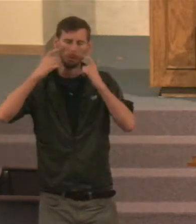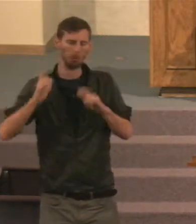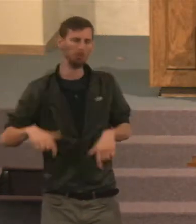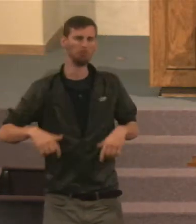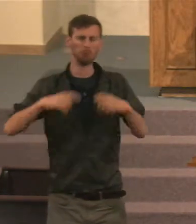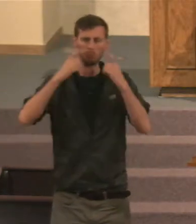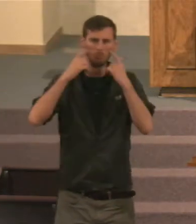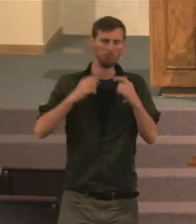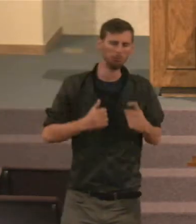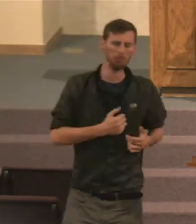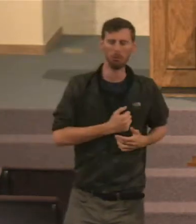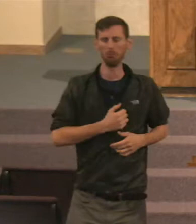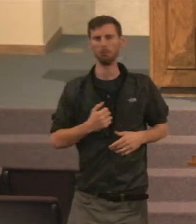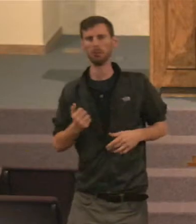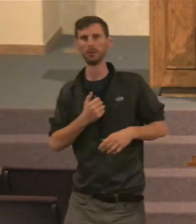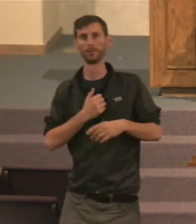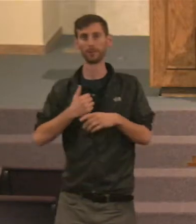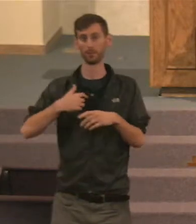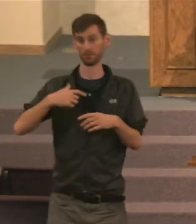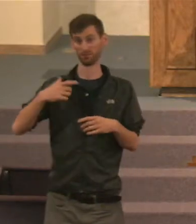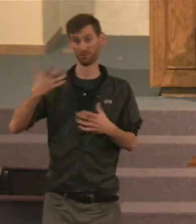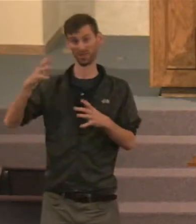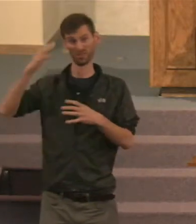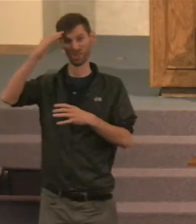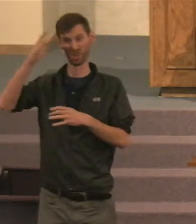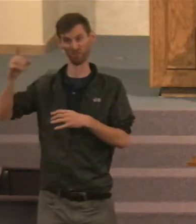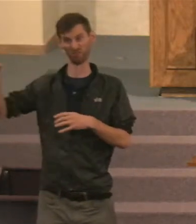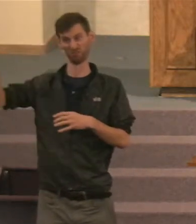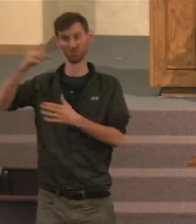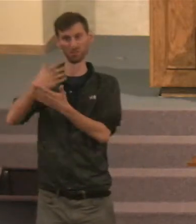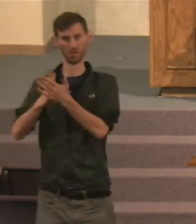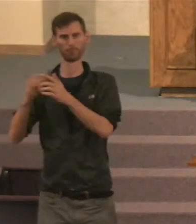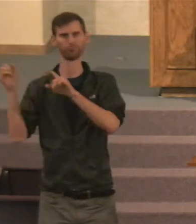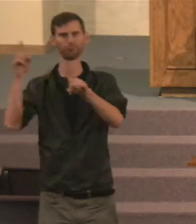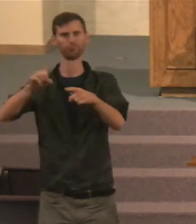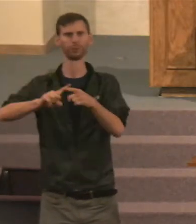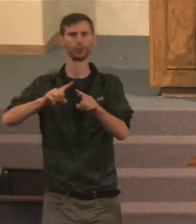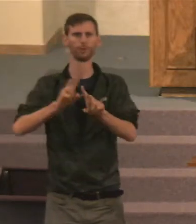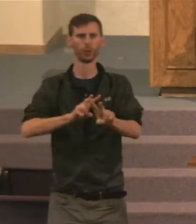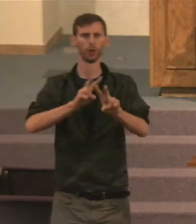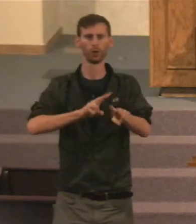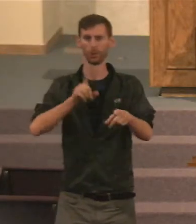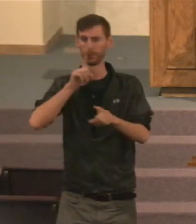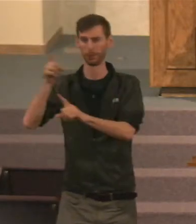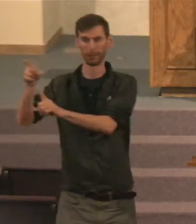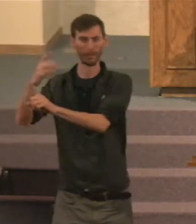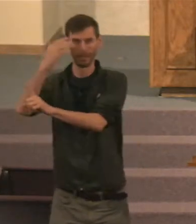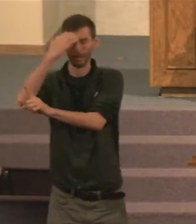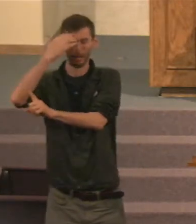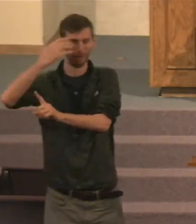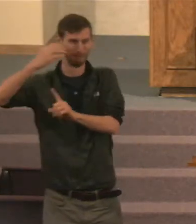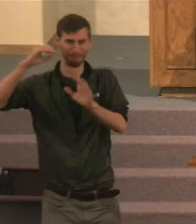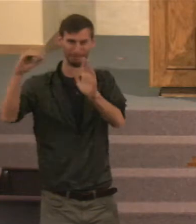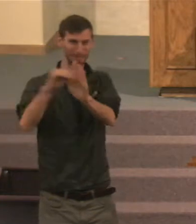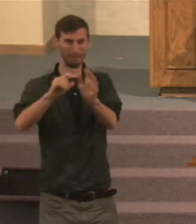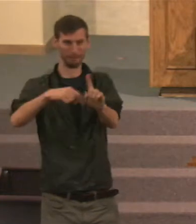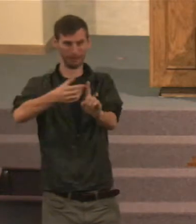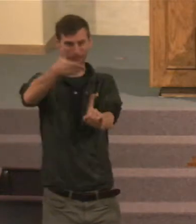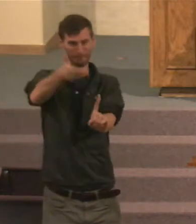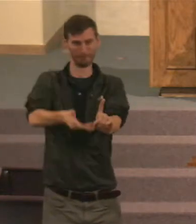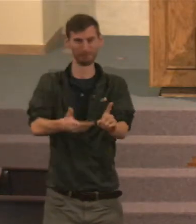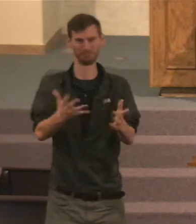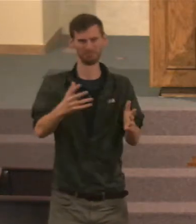funeral, somebody they didn't know anything about. And you'd have thought that was their mother, father, or their wife, or their husband that died.